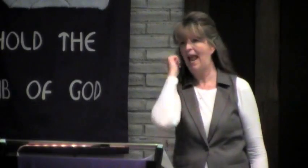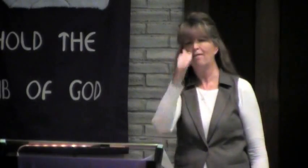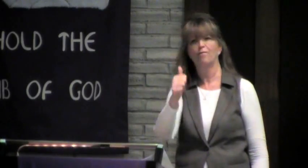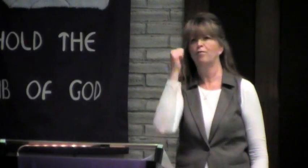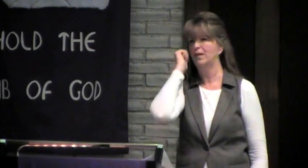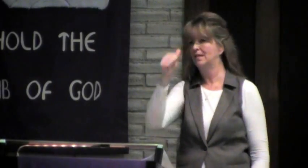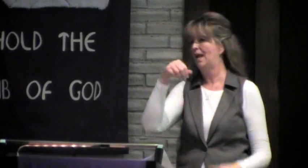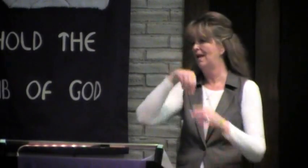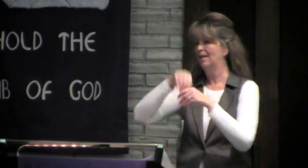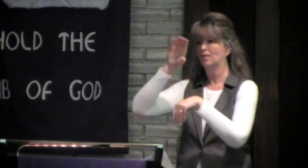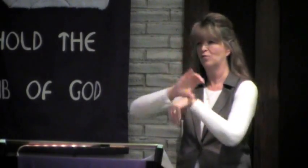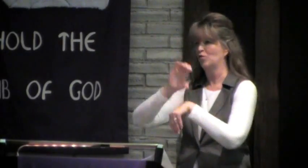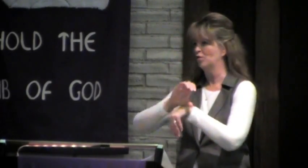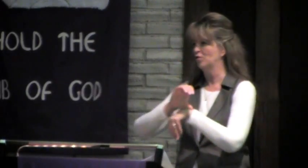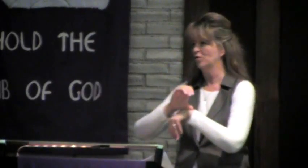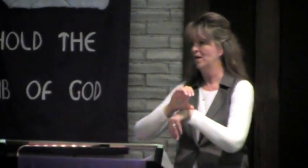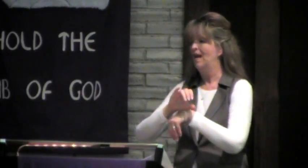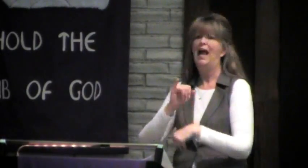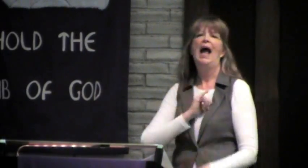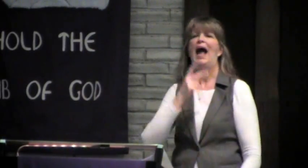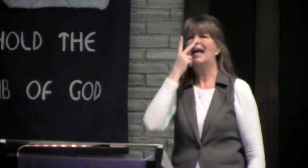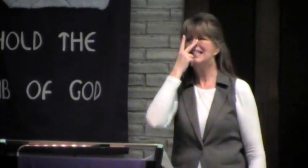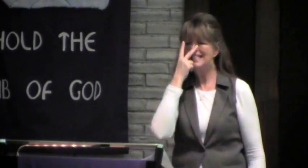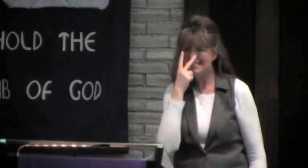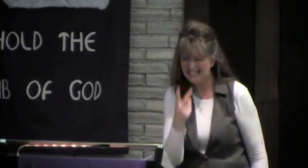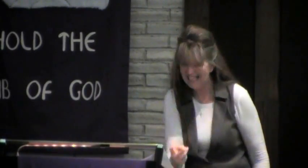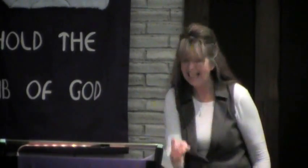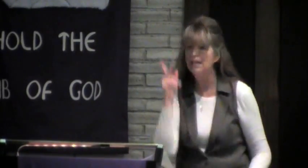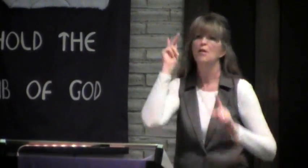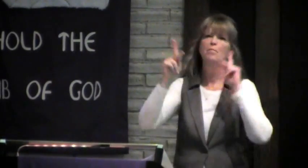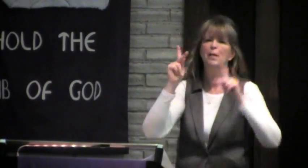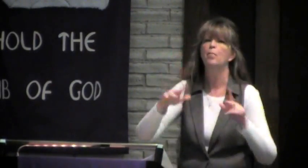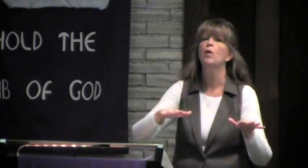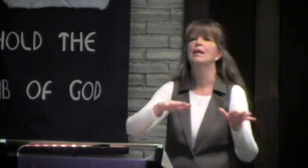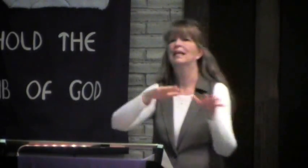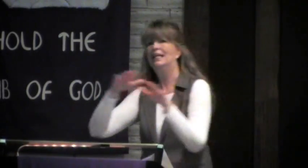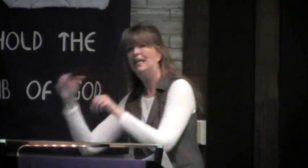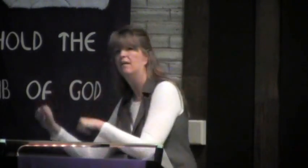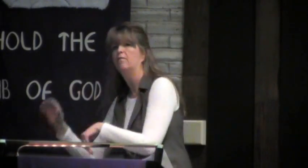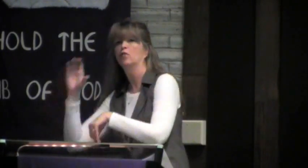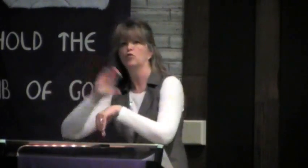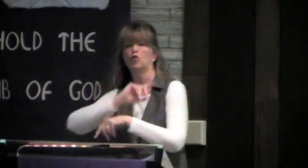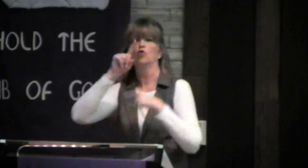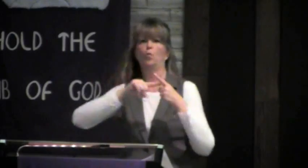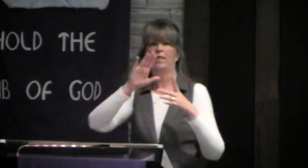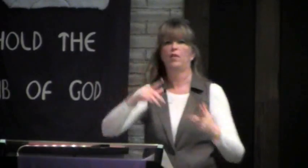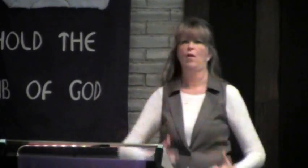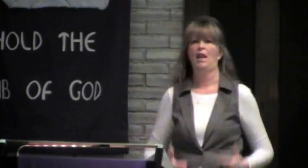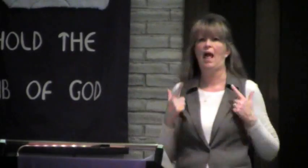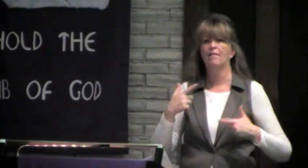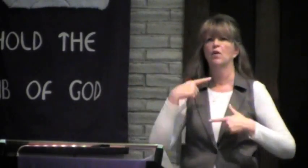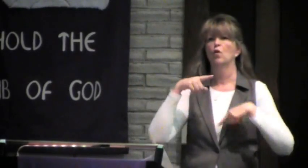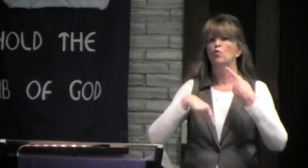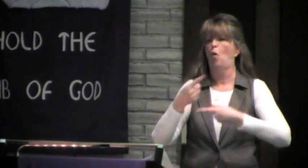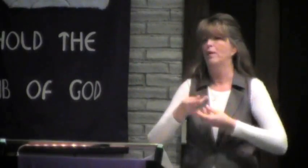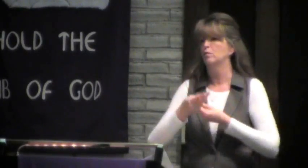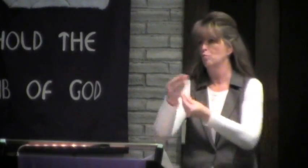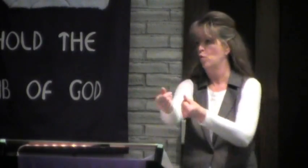from God. You know, I see that happen every day within the church. I see people who leave the church when their lives are